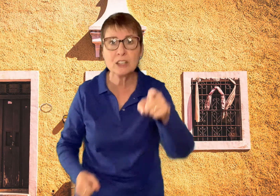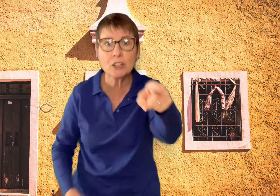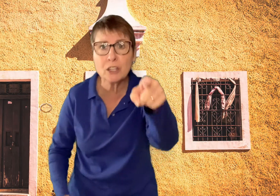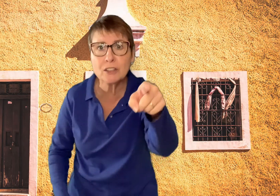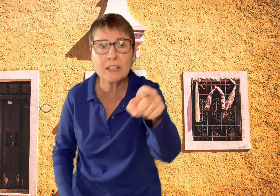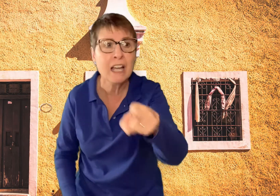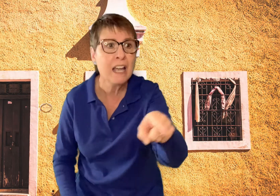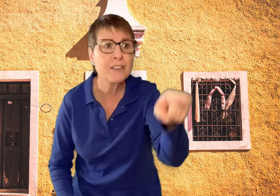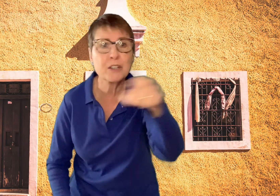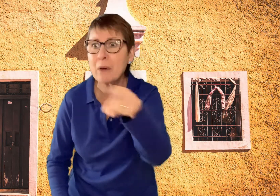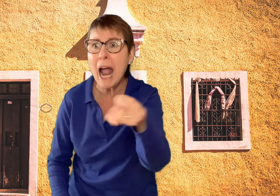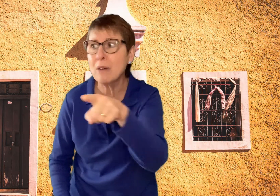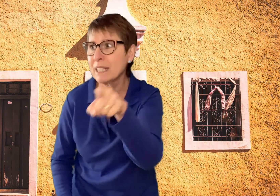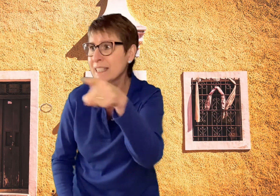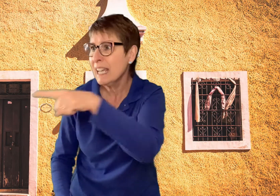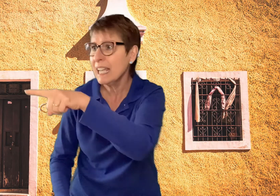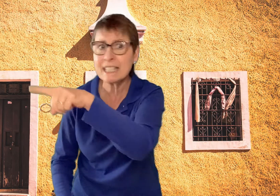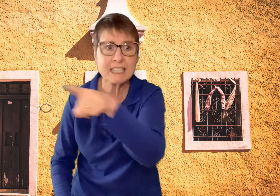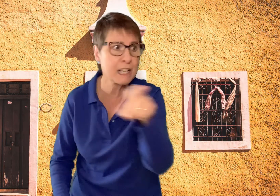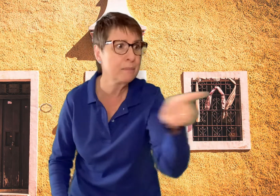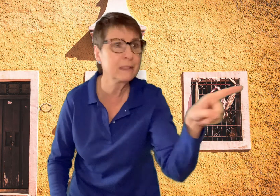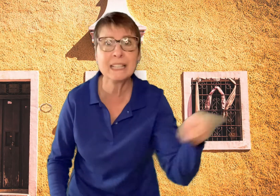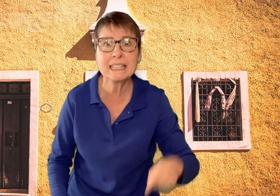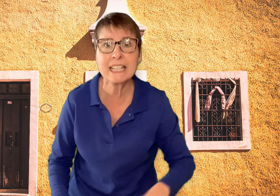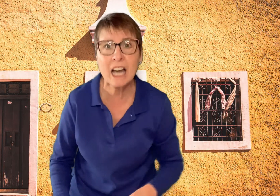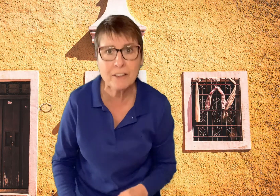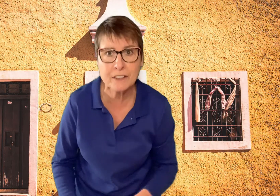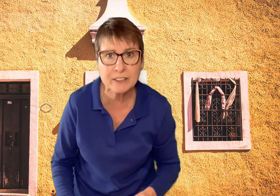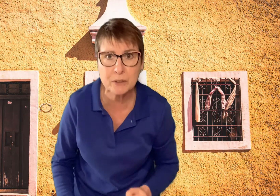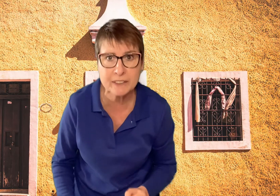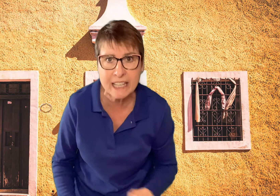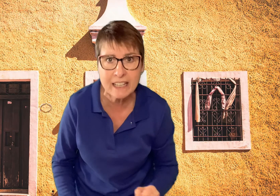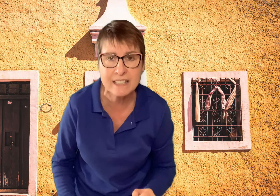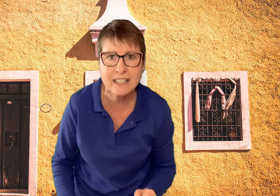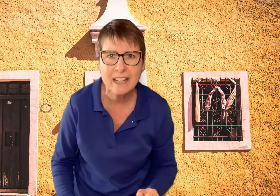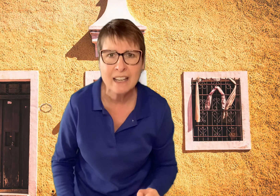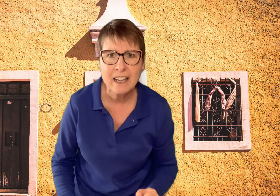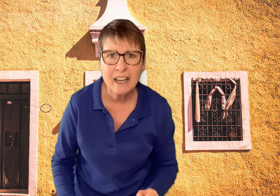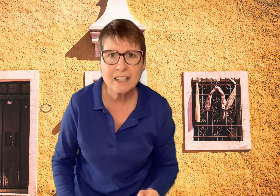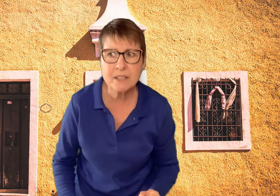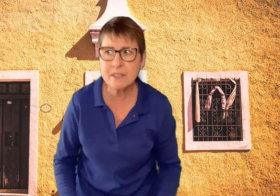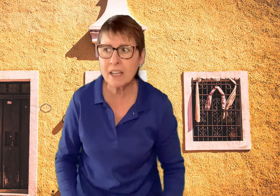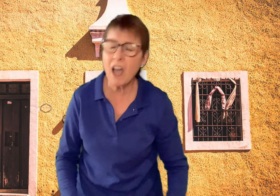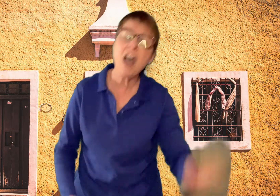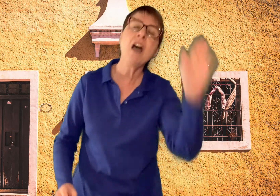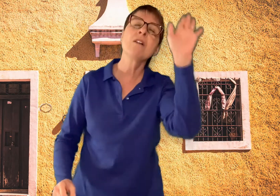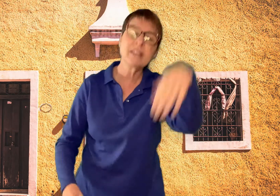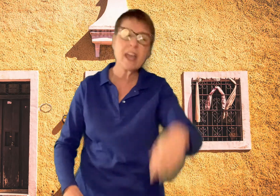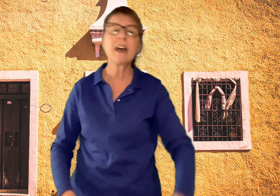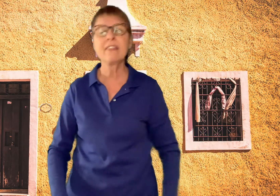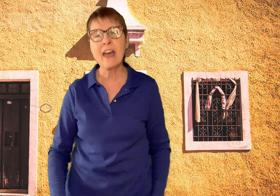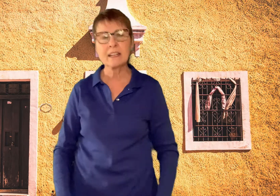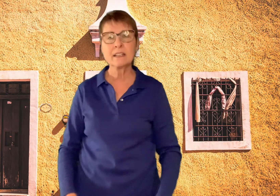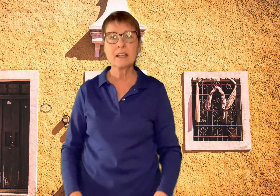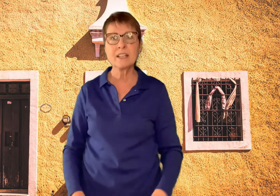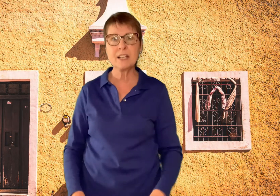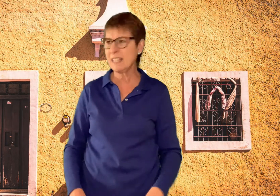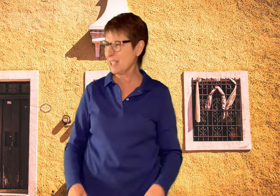look, look, look, the ground. It's, it's completely covered in tortillas. And she was like, oh yeah, that. And she, he said,